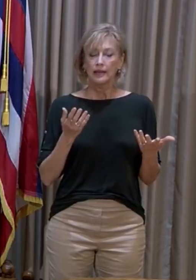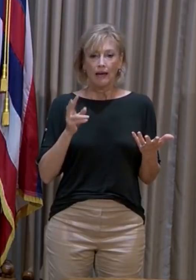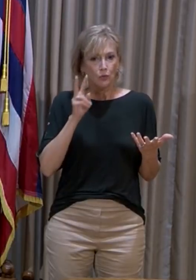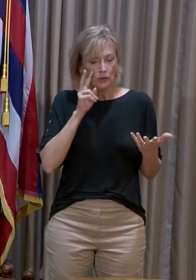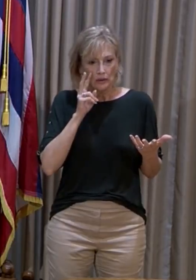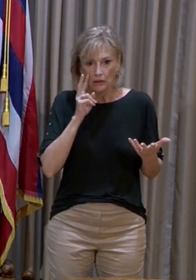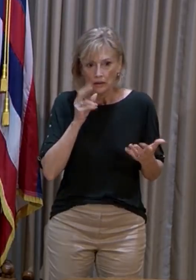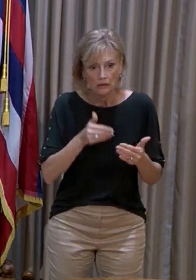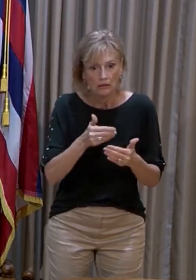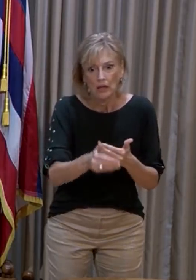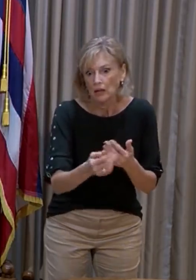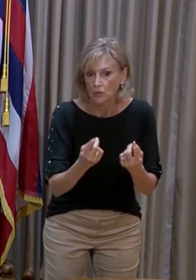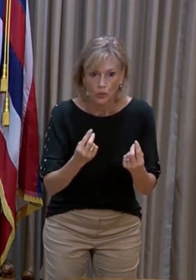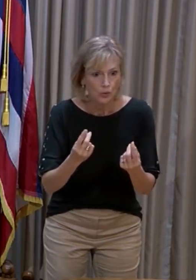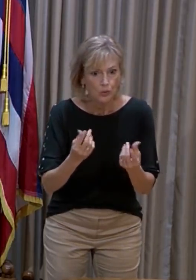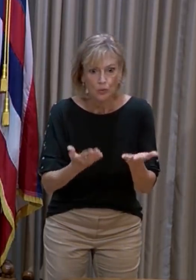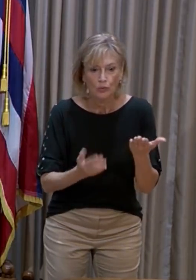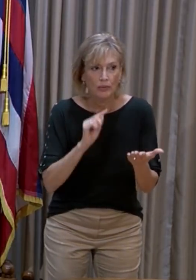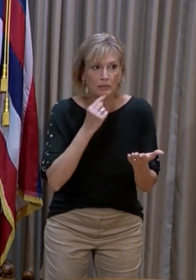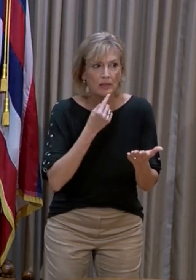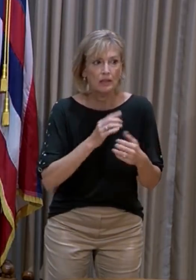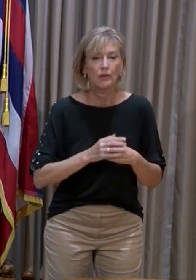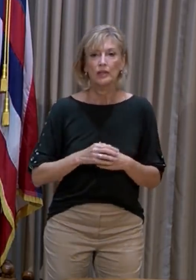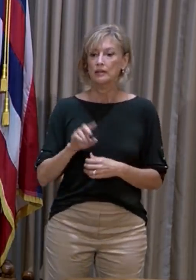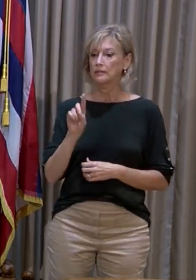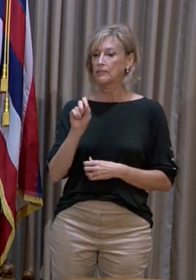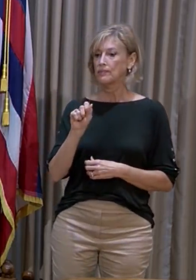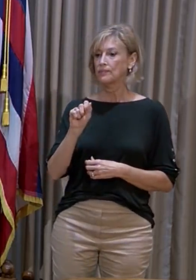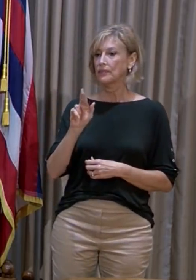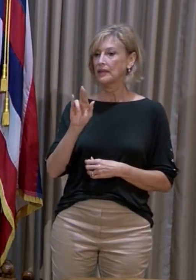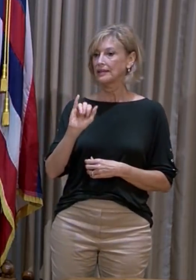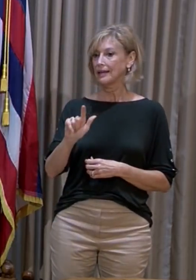action. Okay, looks like Daryl has a follow-up. Daryl?